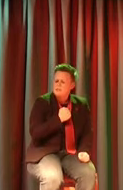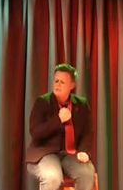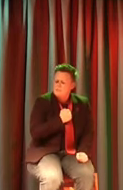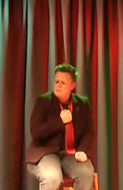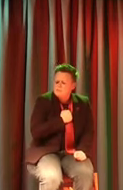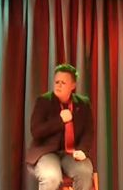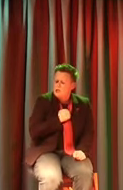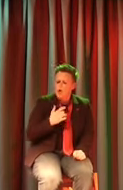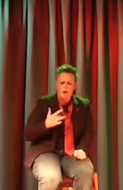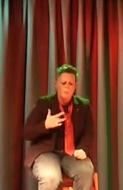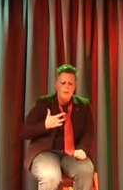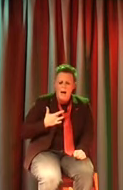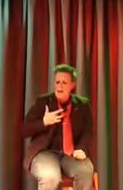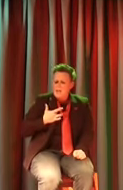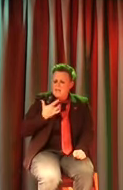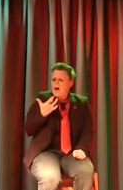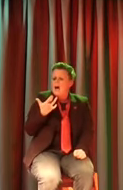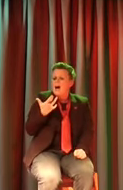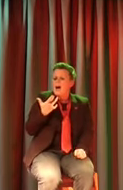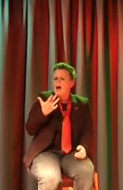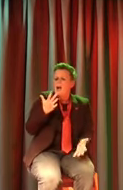Took my life